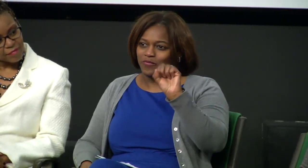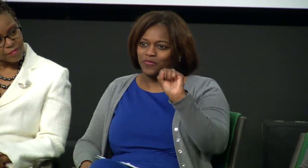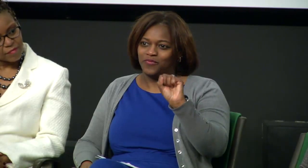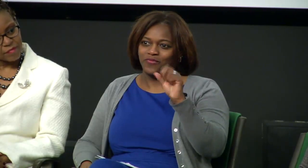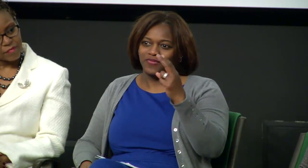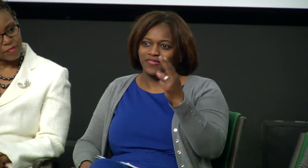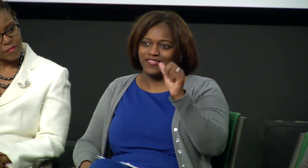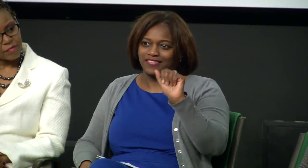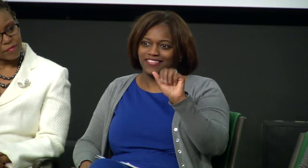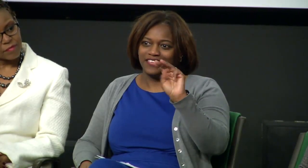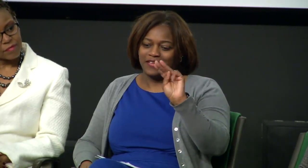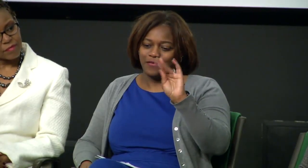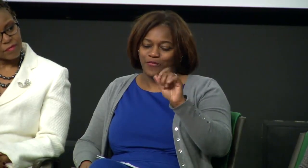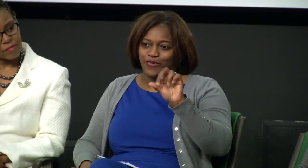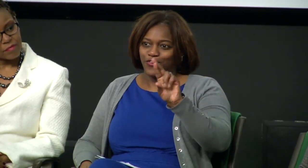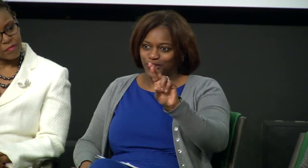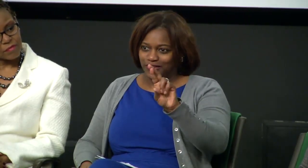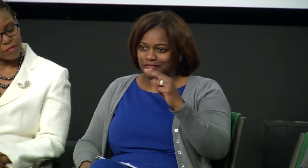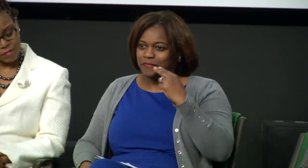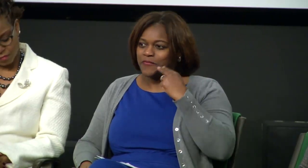Hi. I'm Nicole Schamburger,